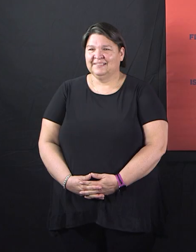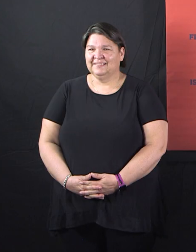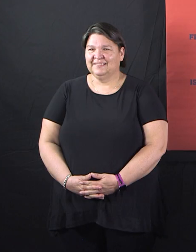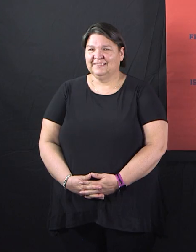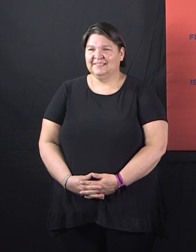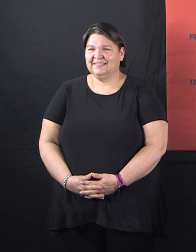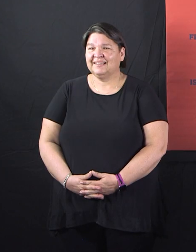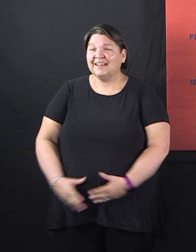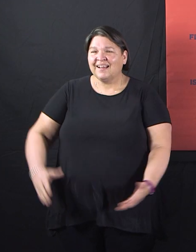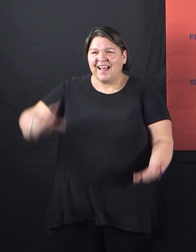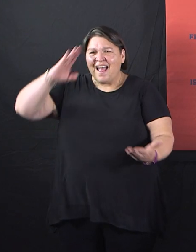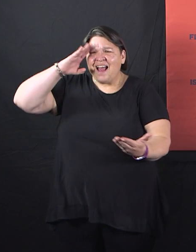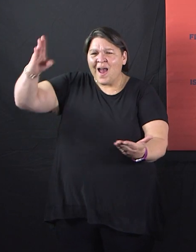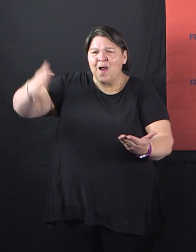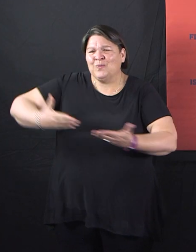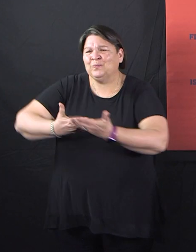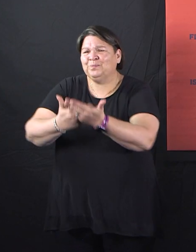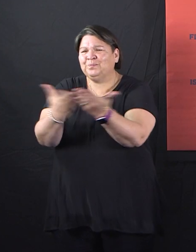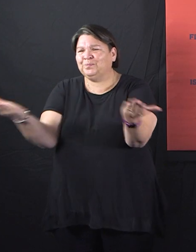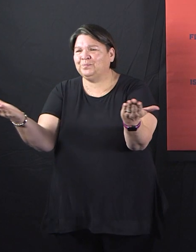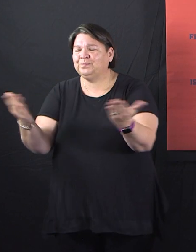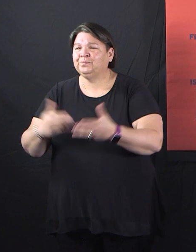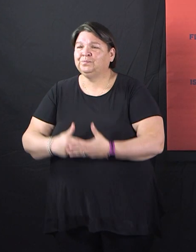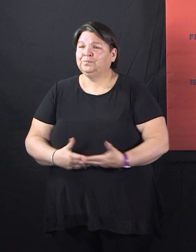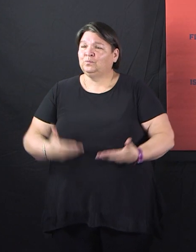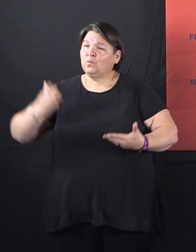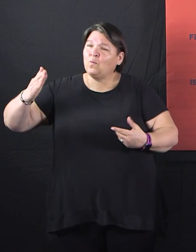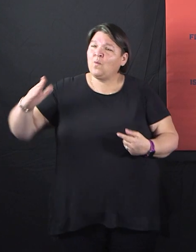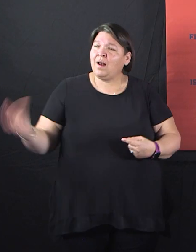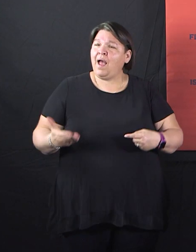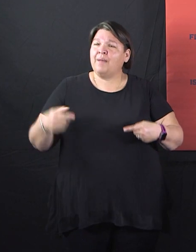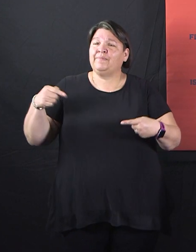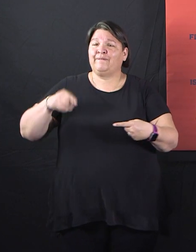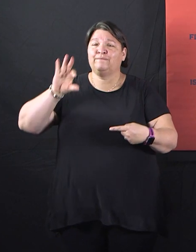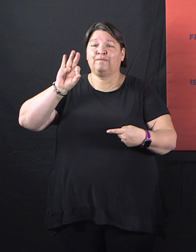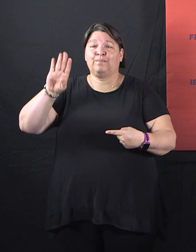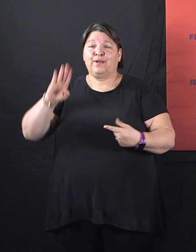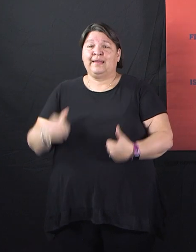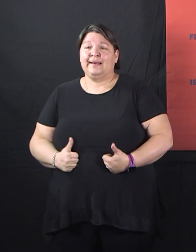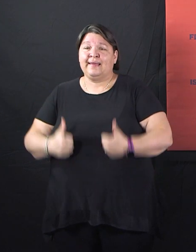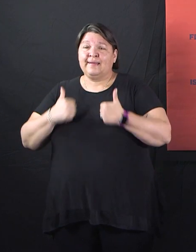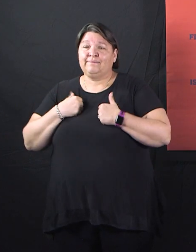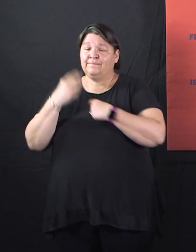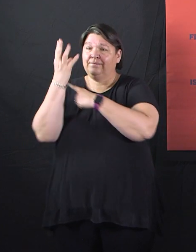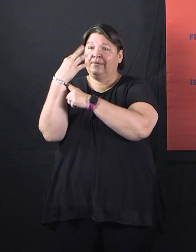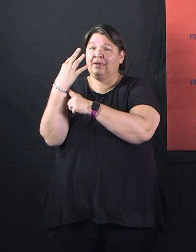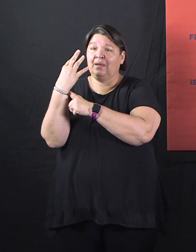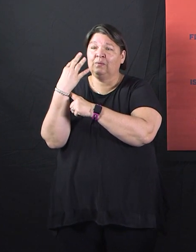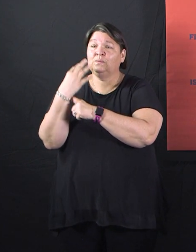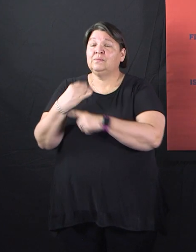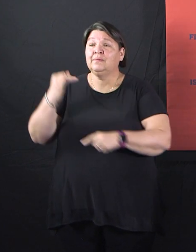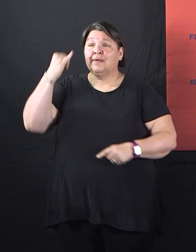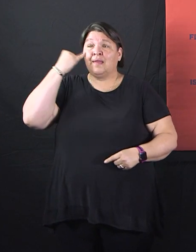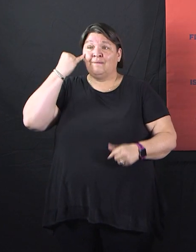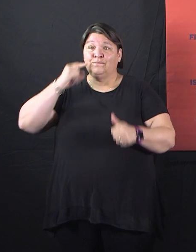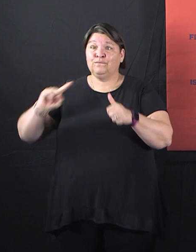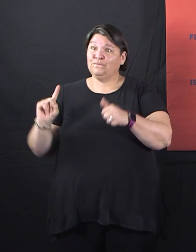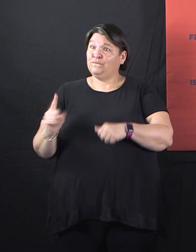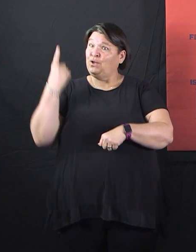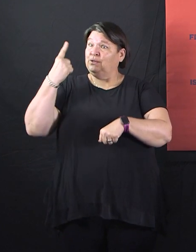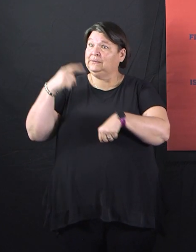Hi, everybody. Welcome back to our Facebook Live. We're glad you're back with us, and if you're a first-time viewer with us, welcome.